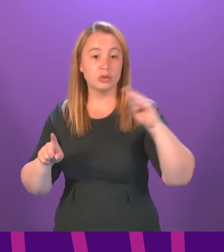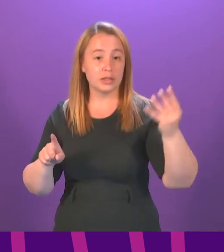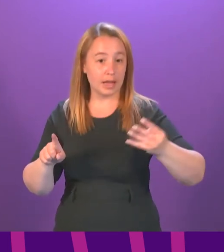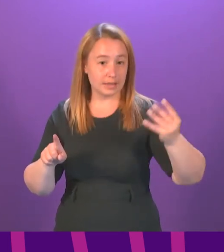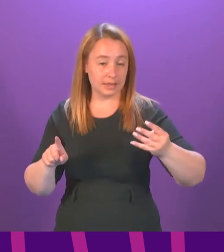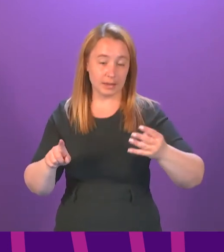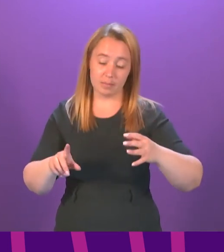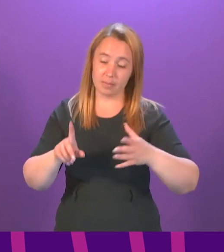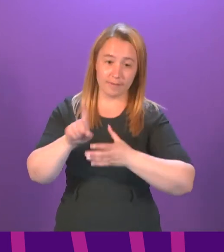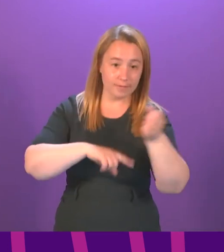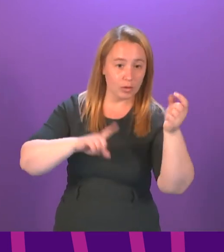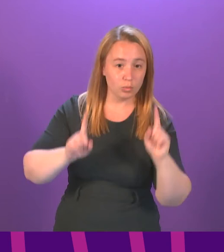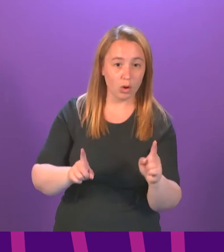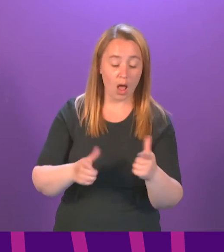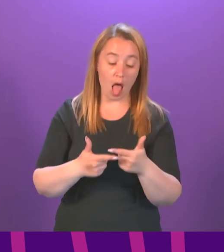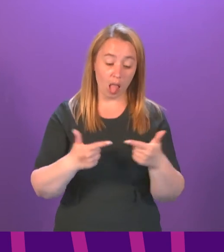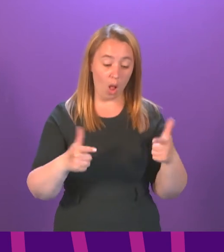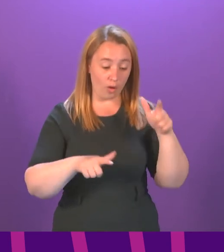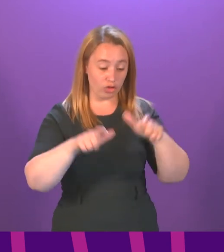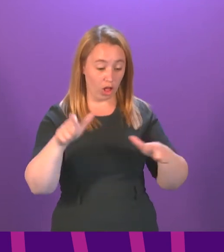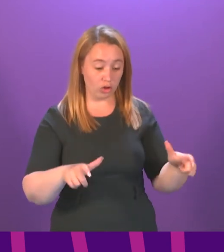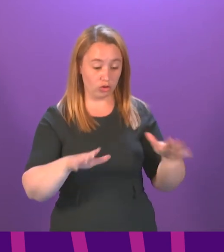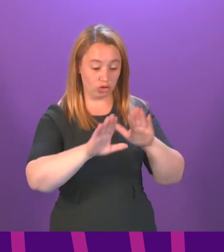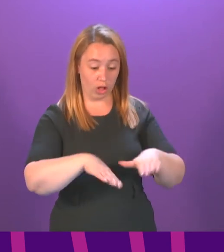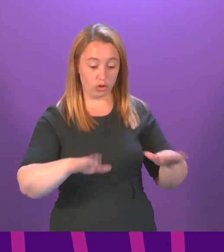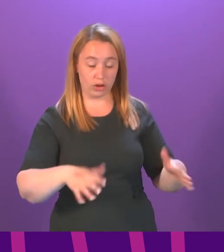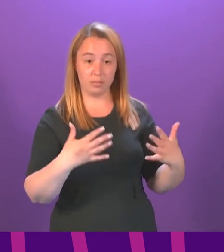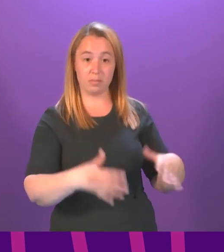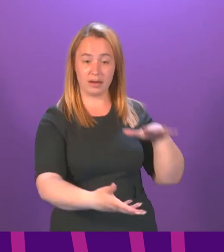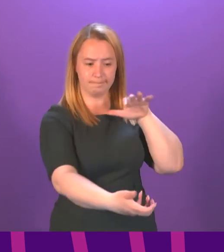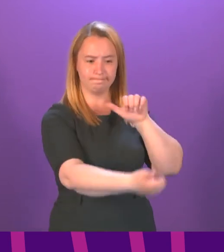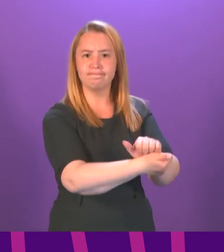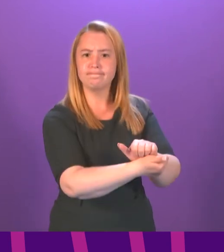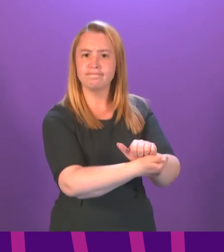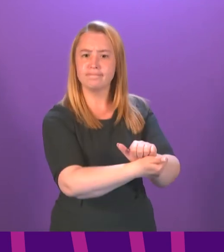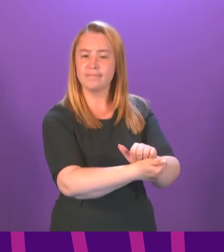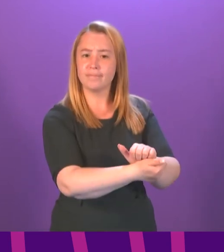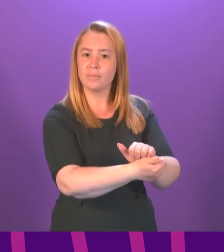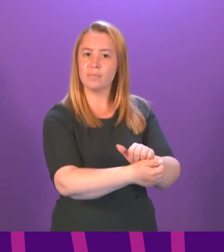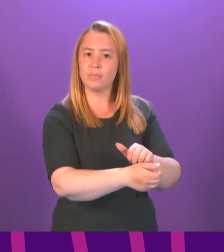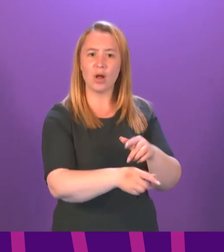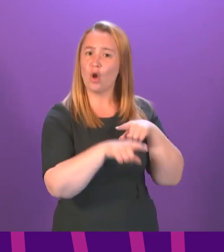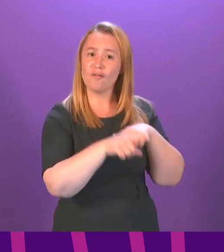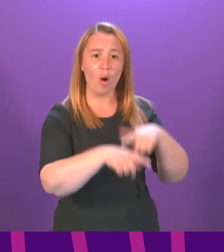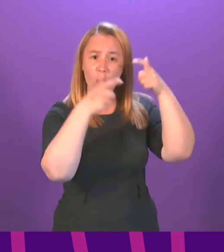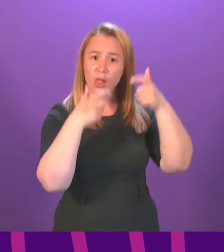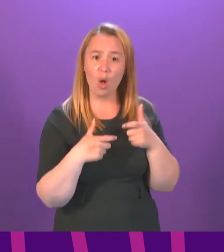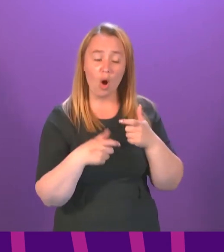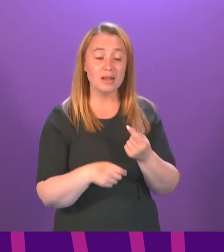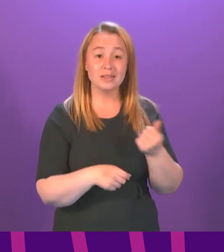significant number had been held unlawfully for at least part of that detention. Some had been held for